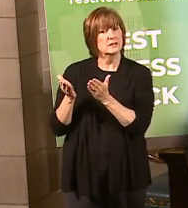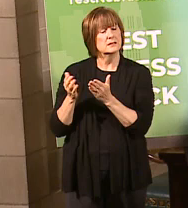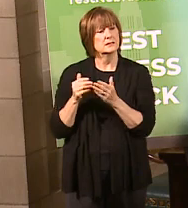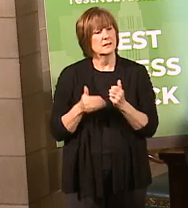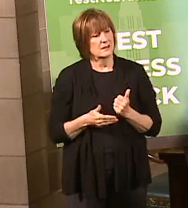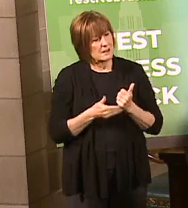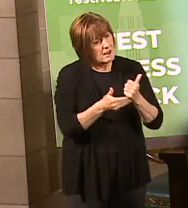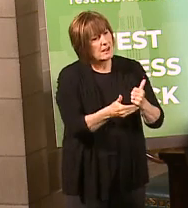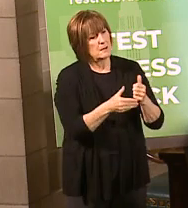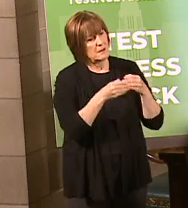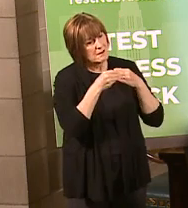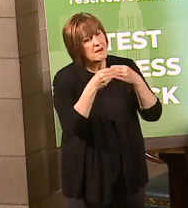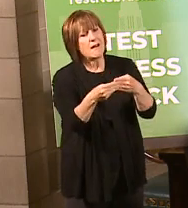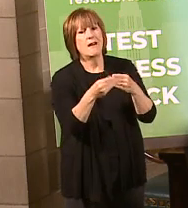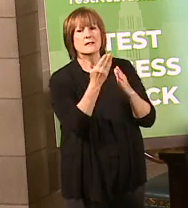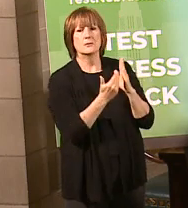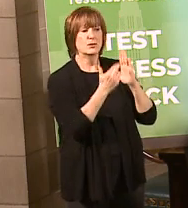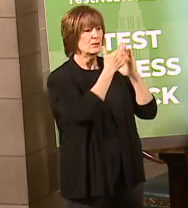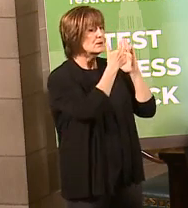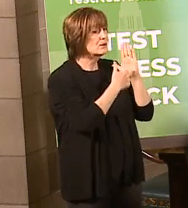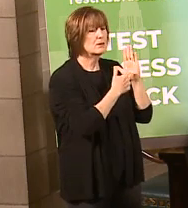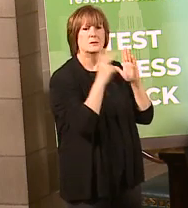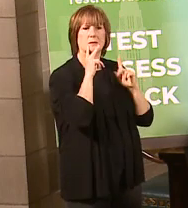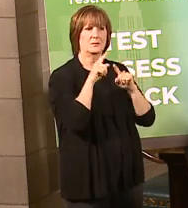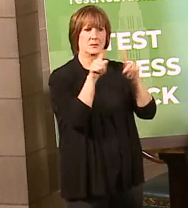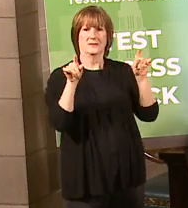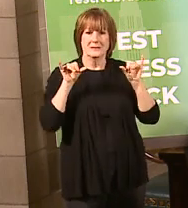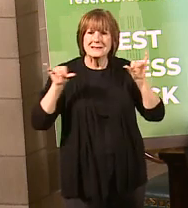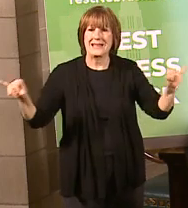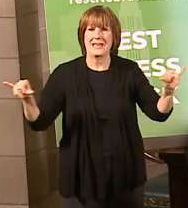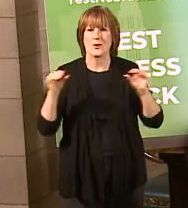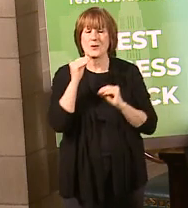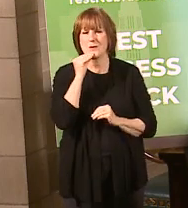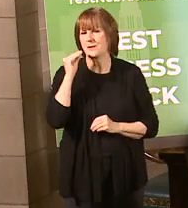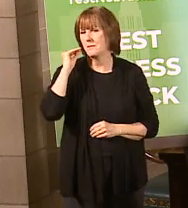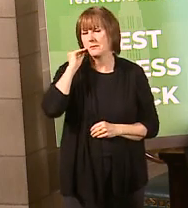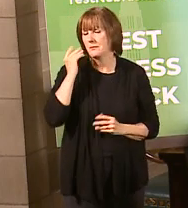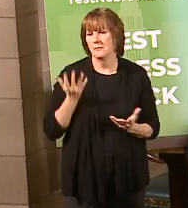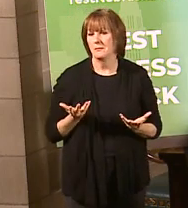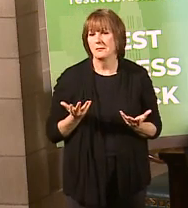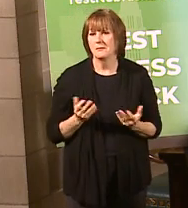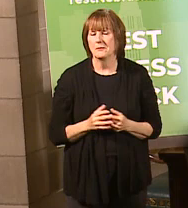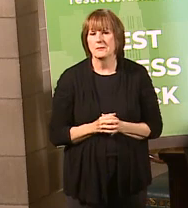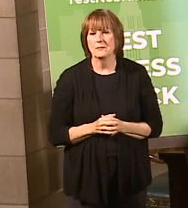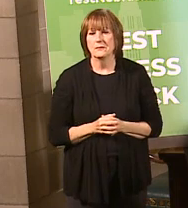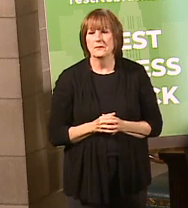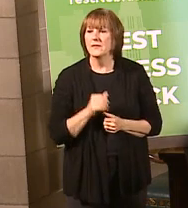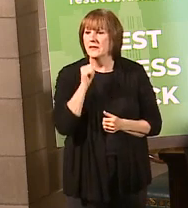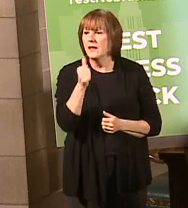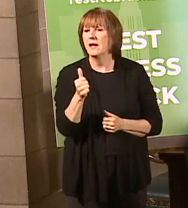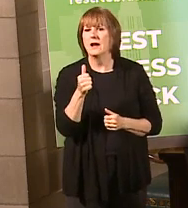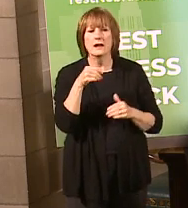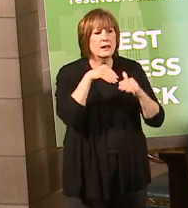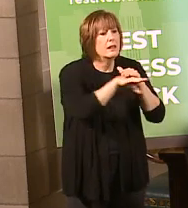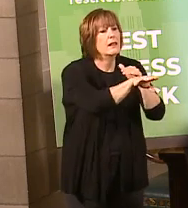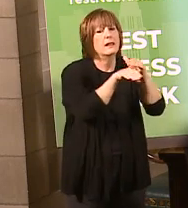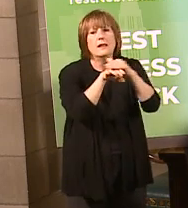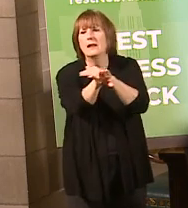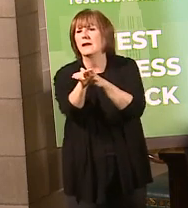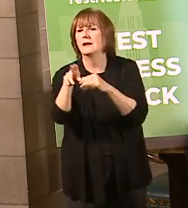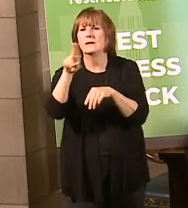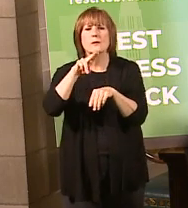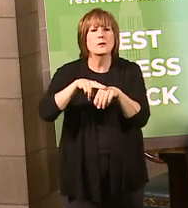guide some of the rules of folks staying home and not going into their normal day